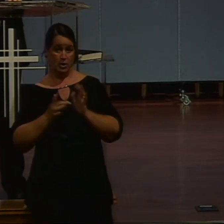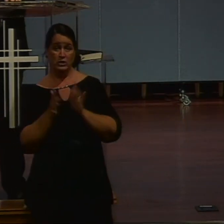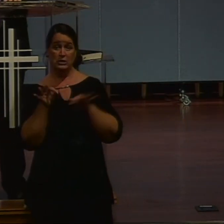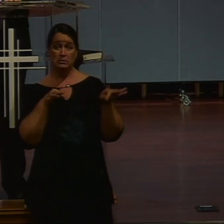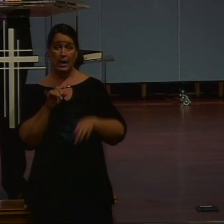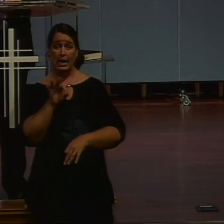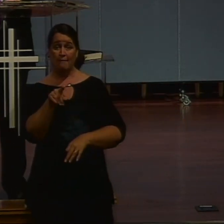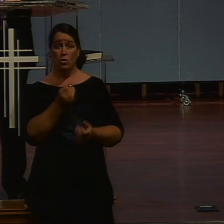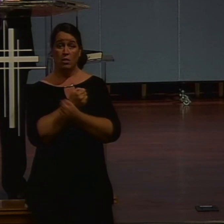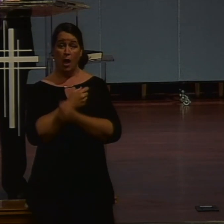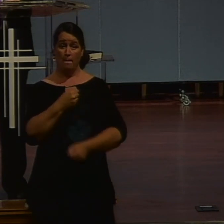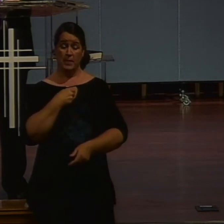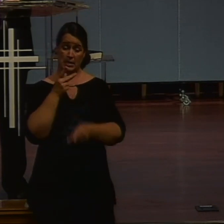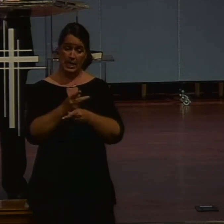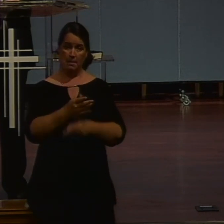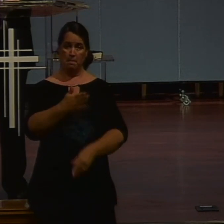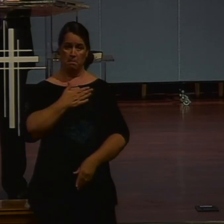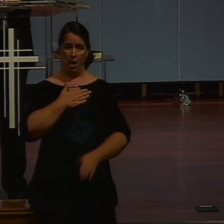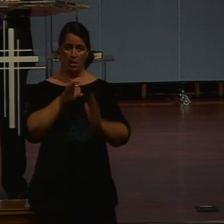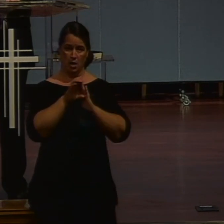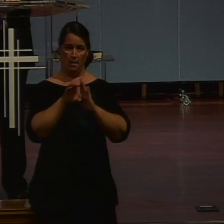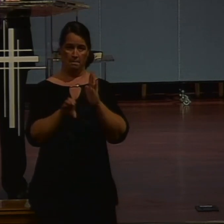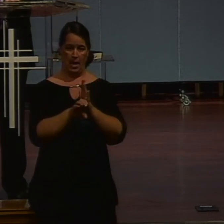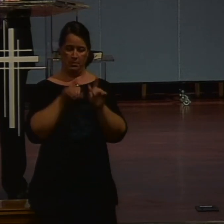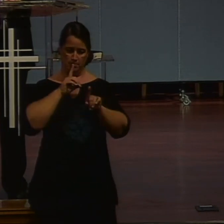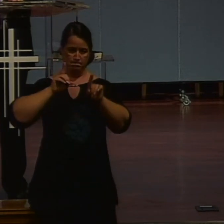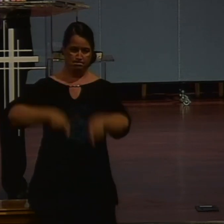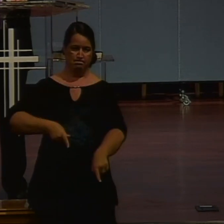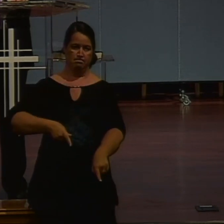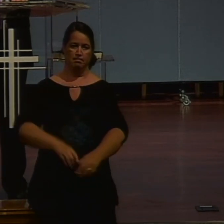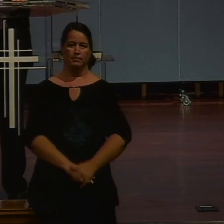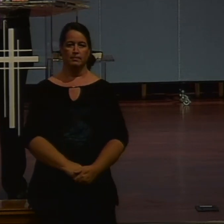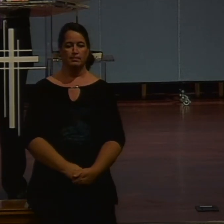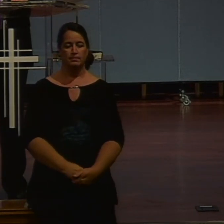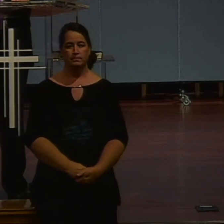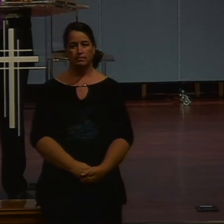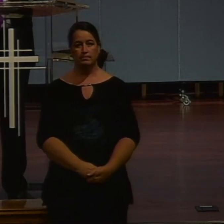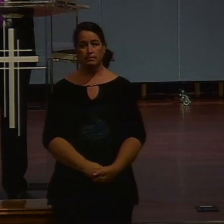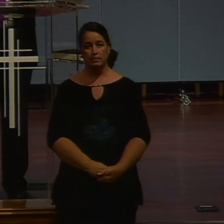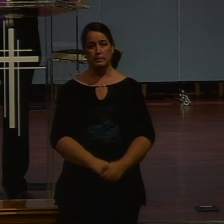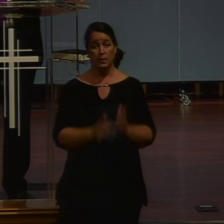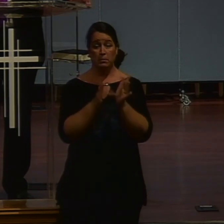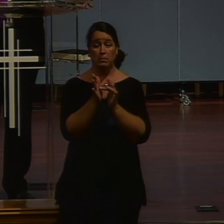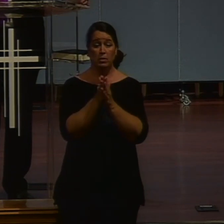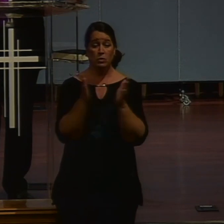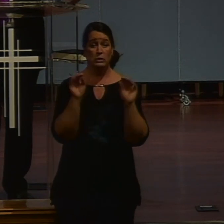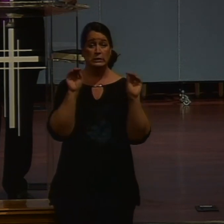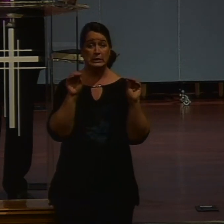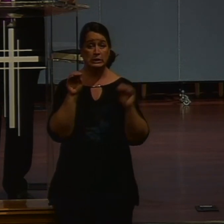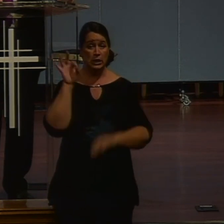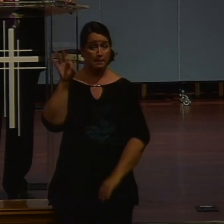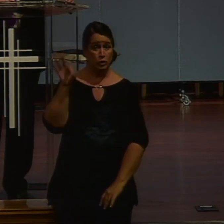What? Keep. My. Commandments. Christ. So. All biblical teaching. Preaching.